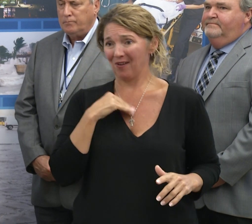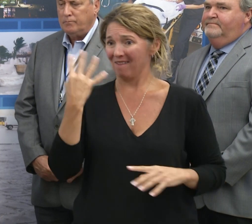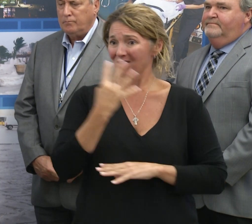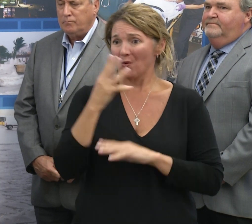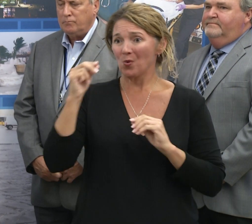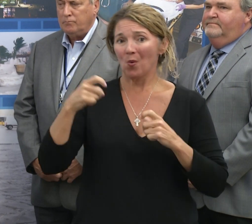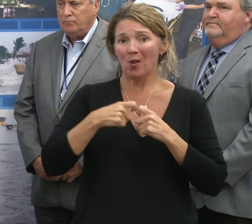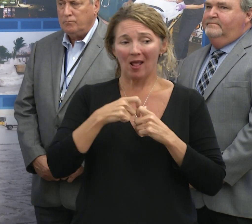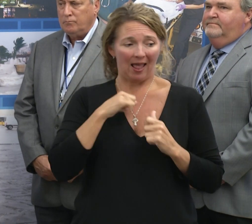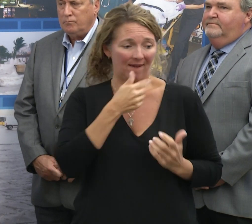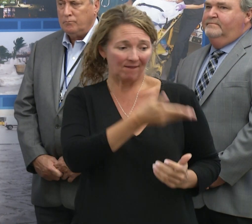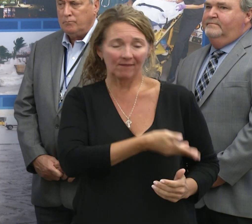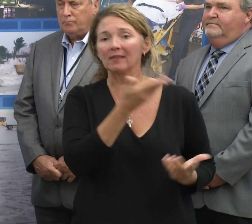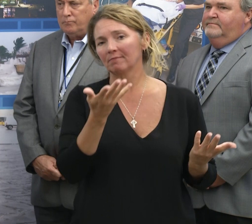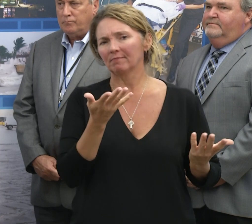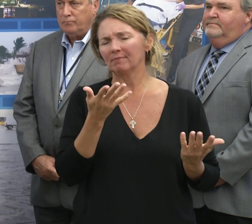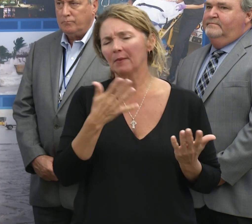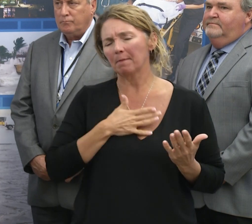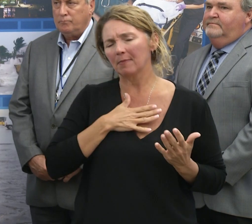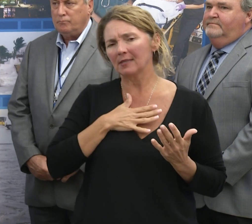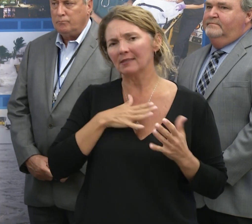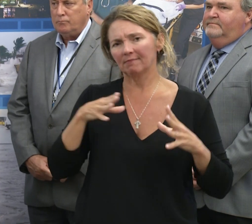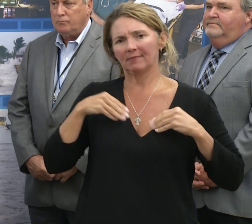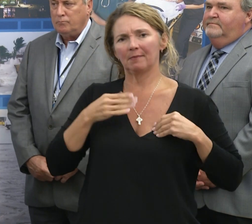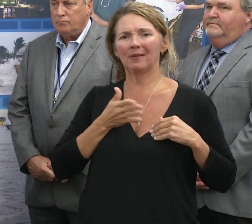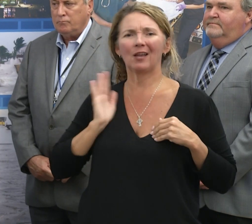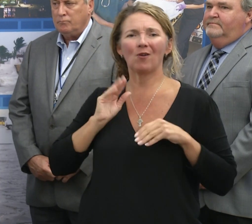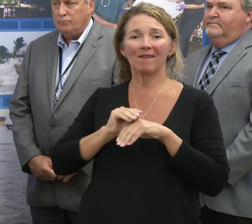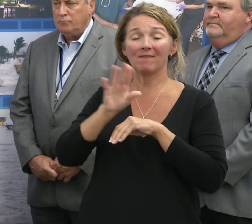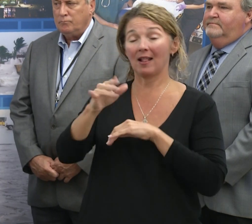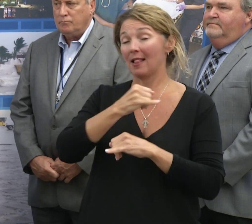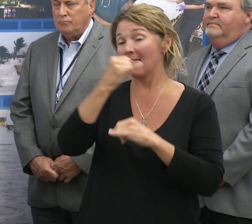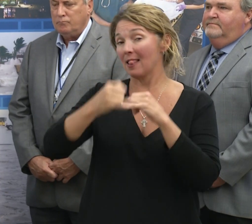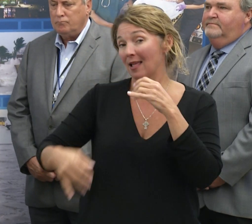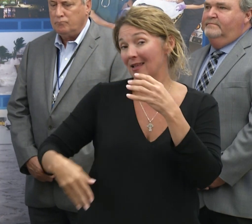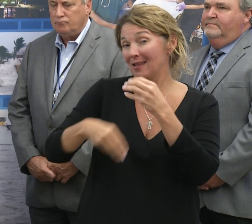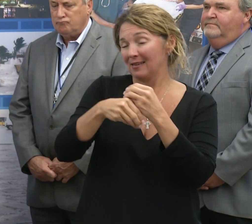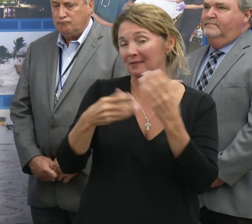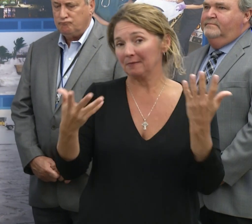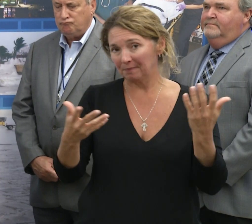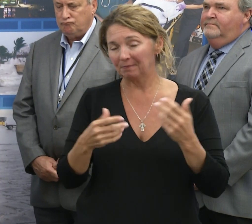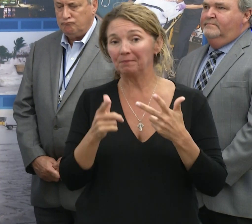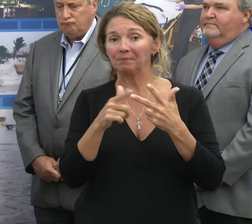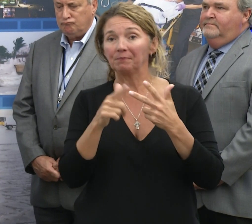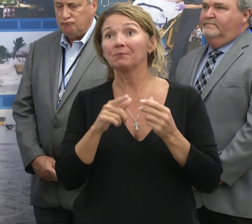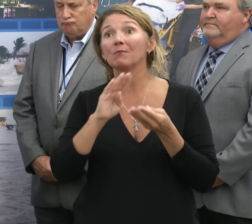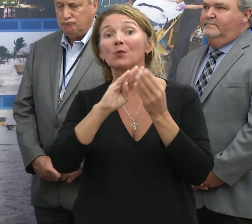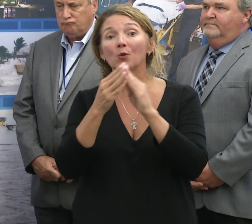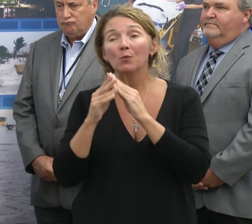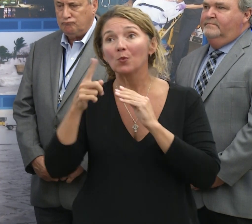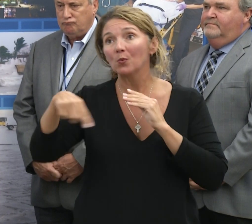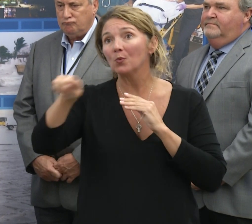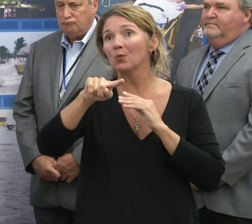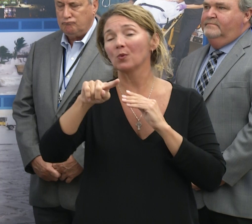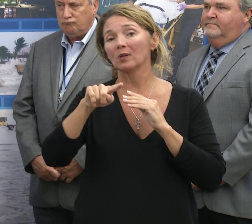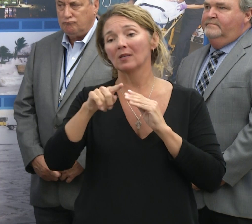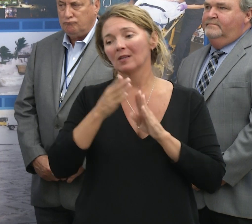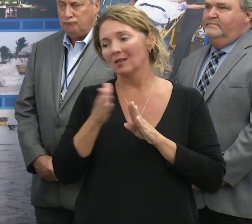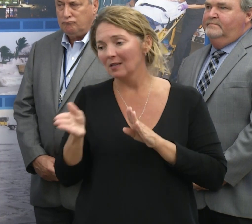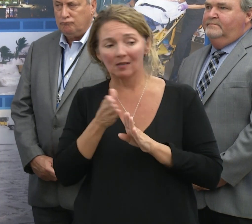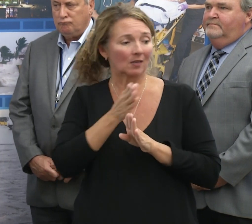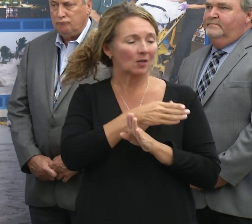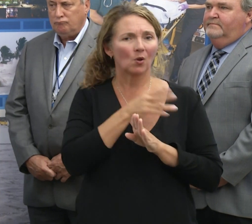that, that, that heat as well. So one other last thing is, is that, uh, as a community and as a neighborhood,